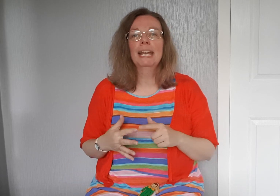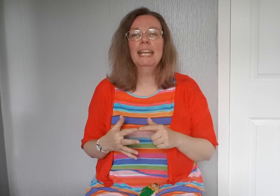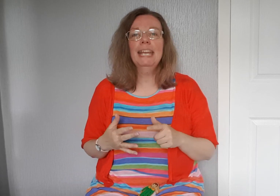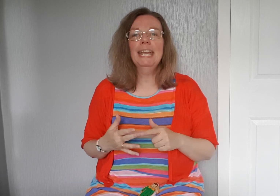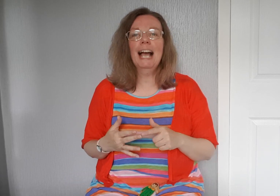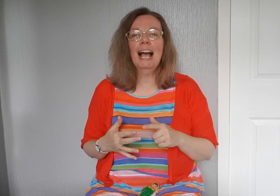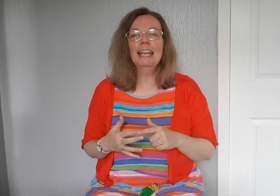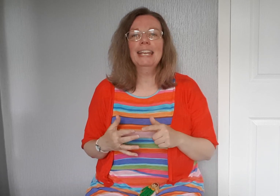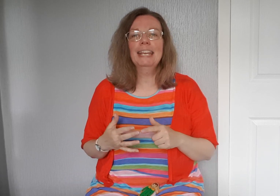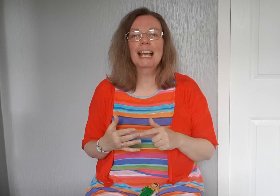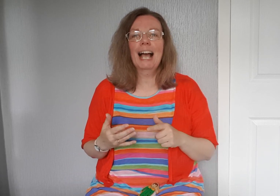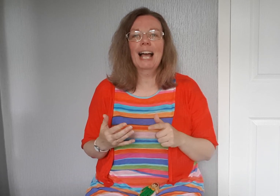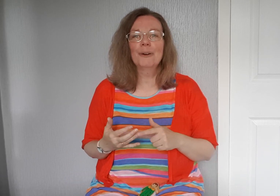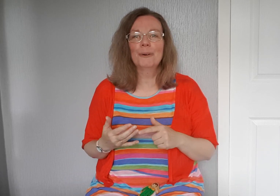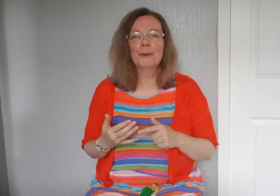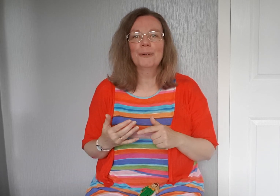E-I-E-I-O.